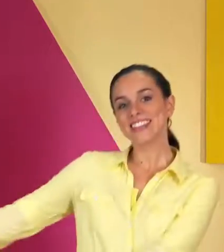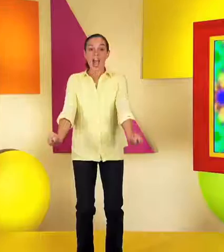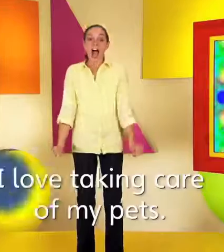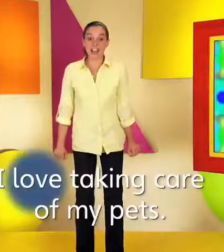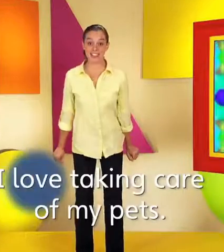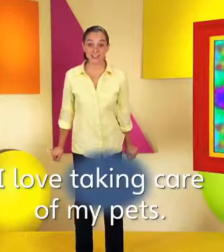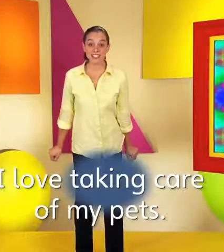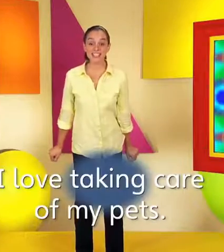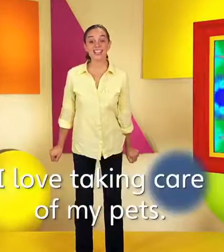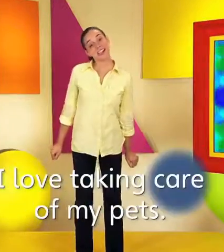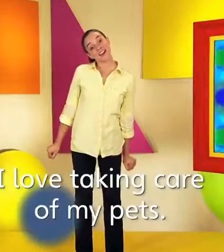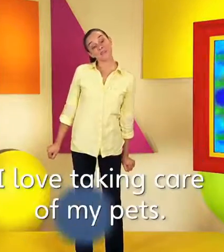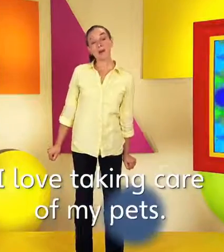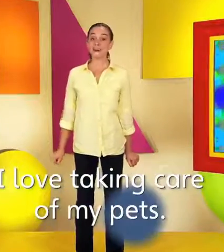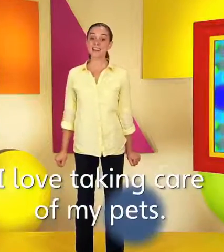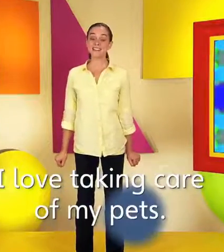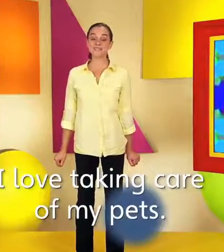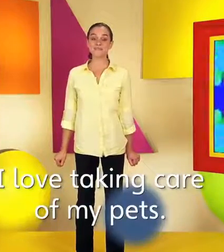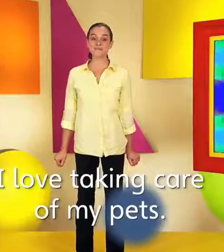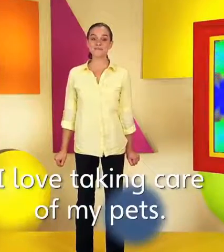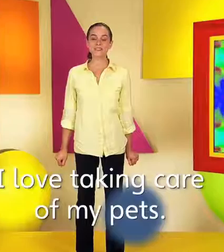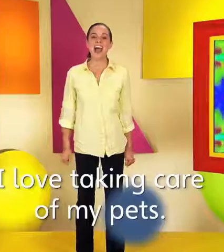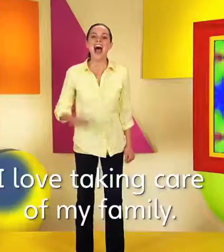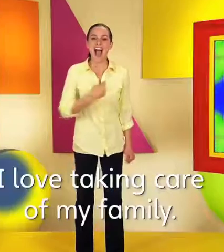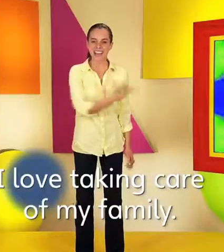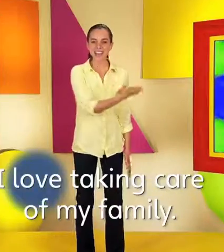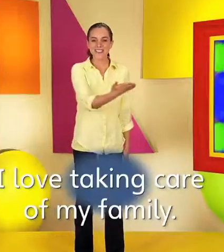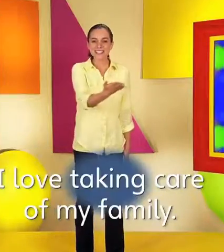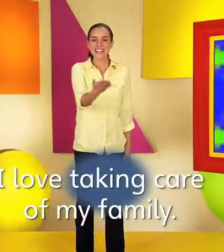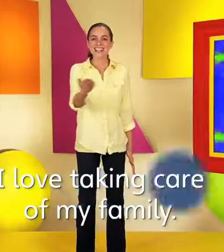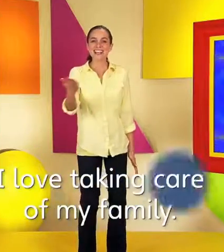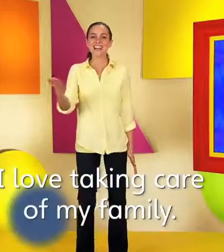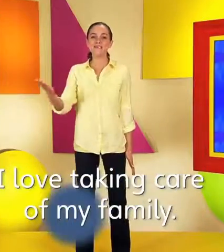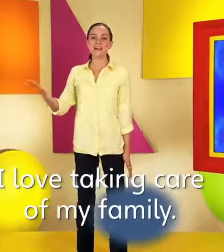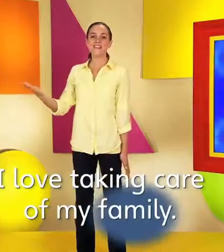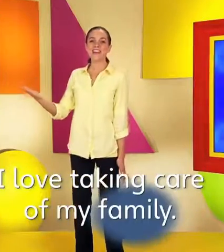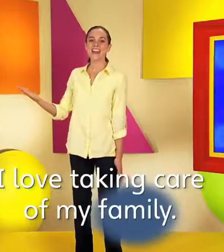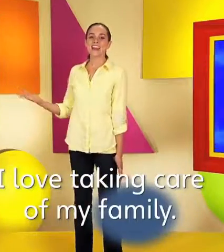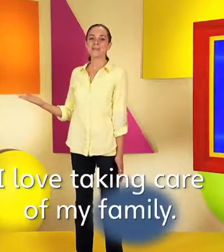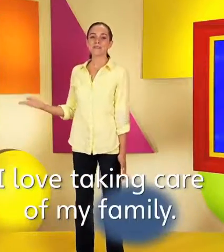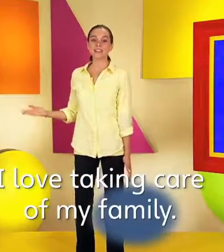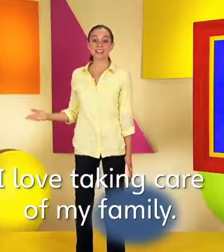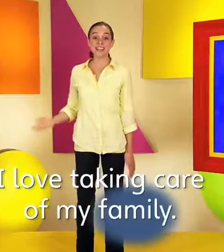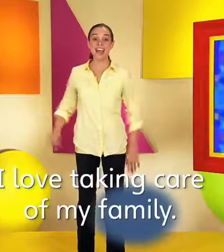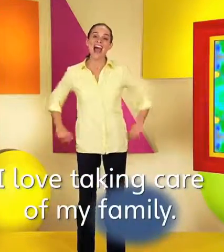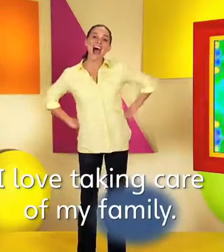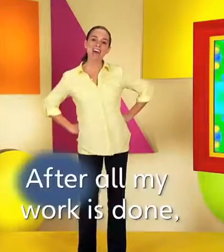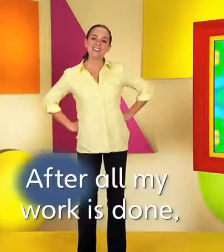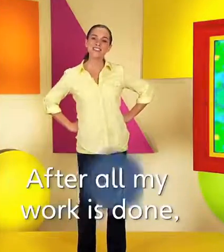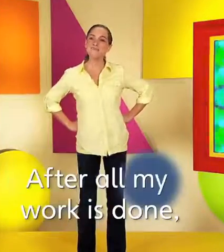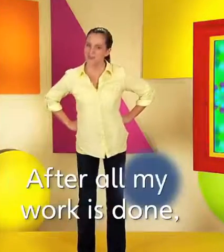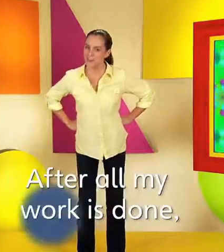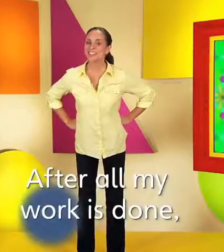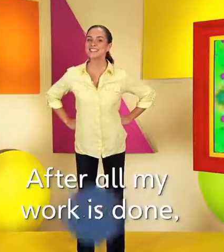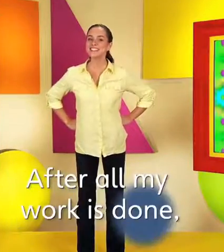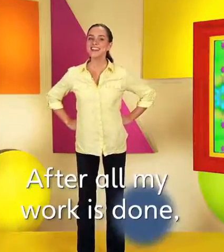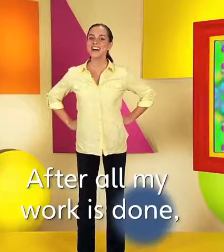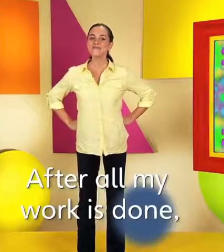My love taking care of my pets I love taking care of my family I love all my work is done